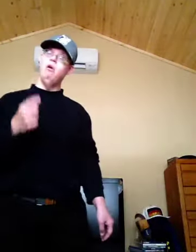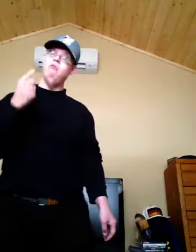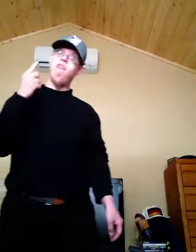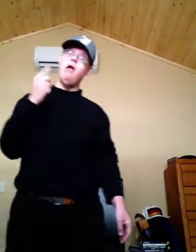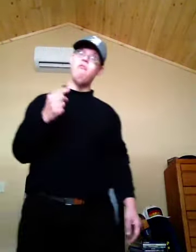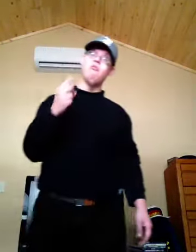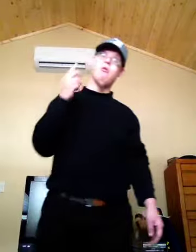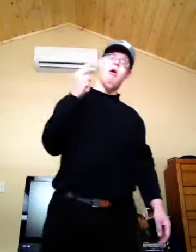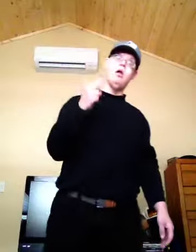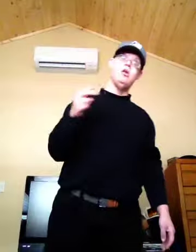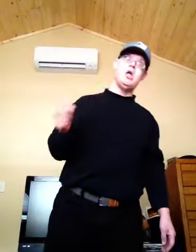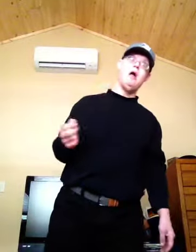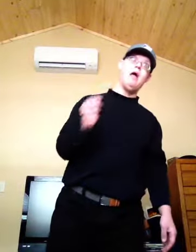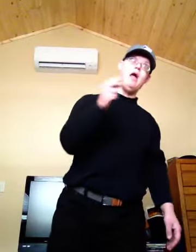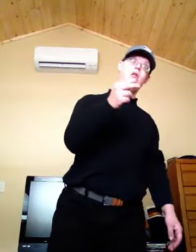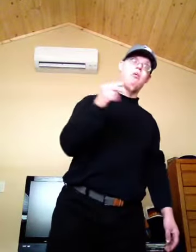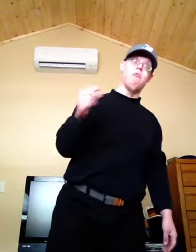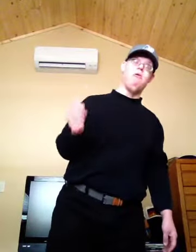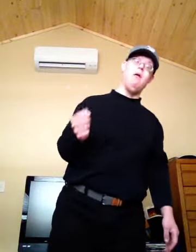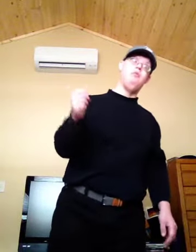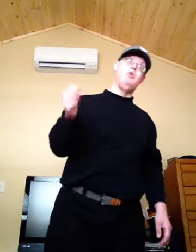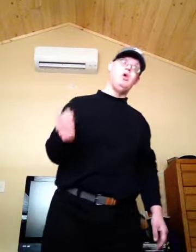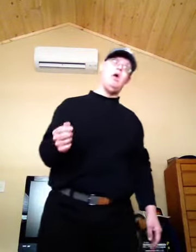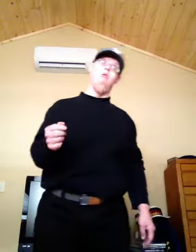favorite, like, share, and subscribe to the channel.